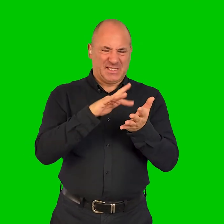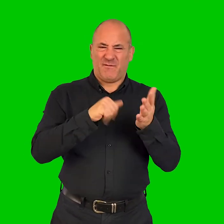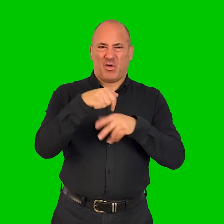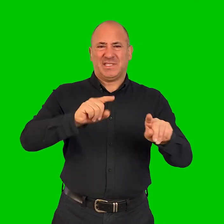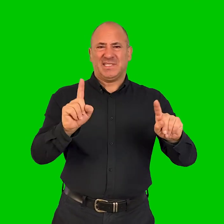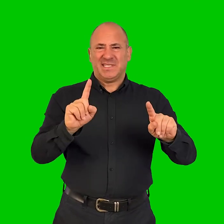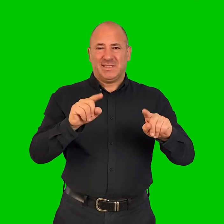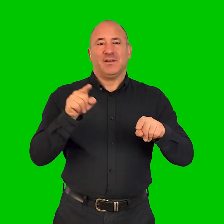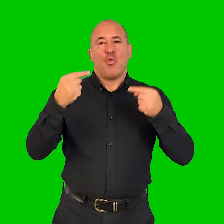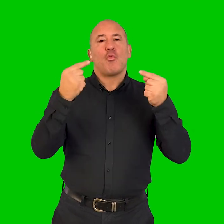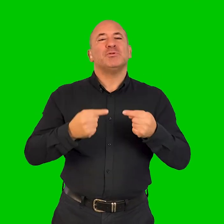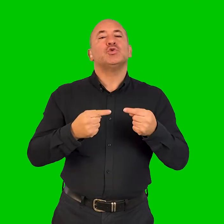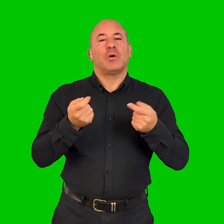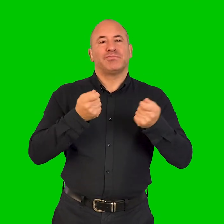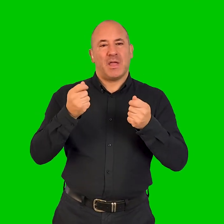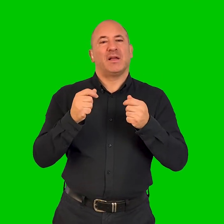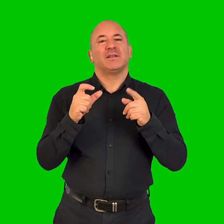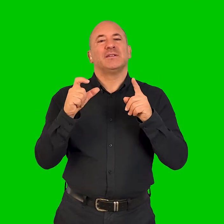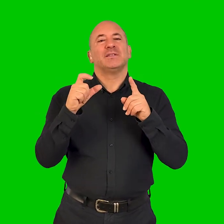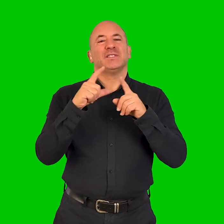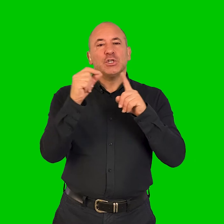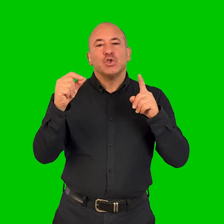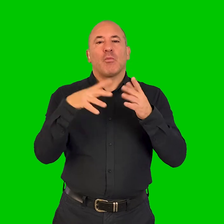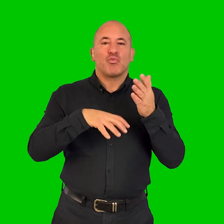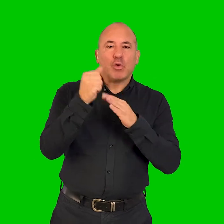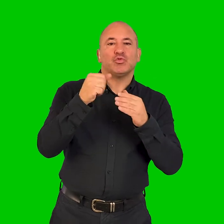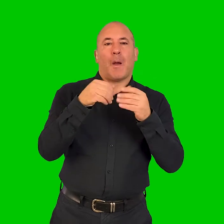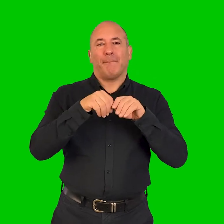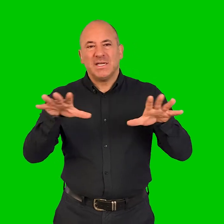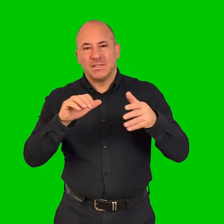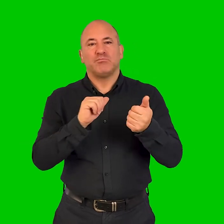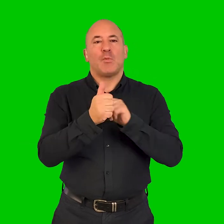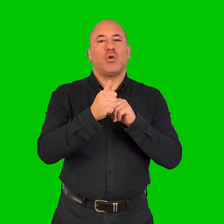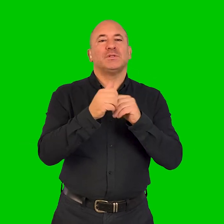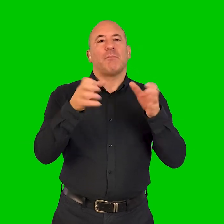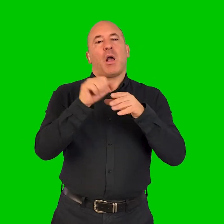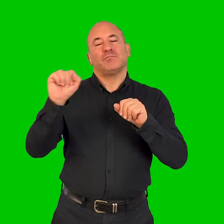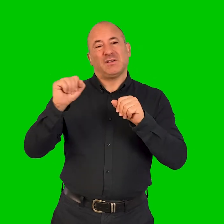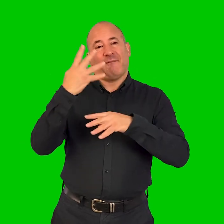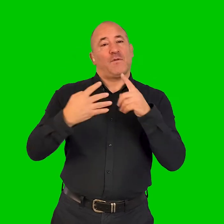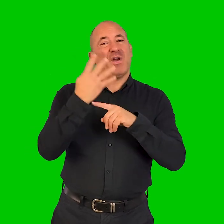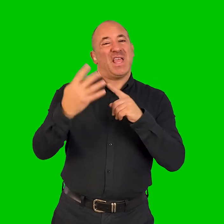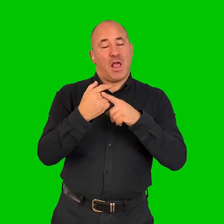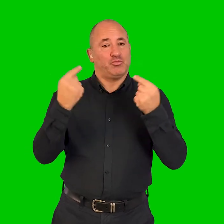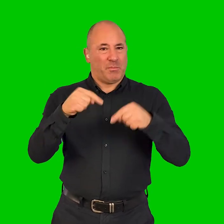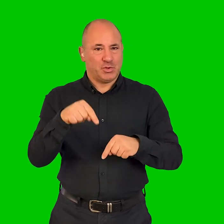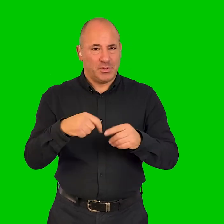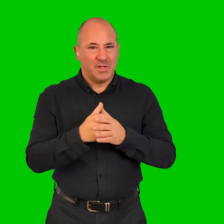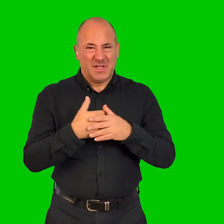City of Culture. So City of Culture is a competition run by the Department of Digital Culture, Media and Sport every four years. After facing